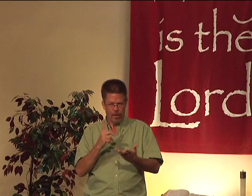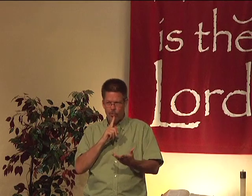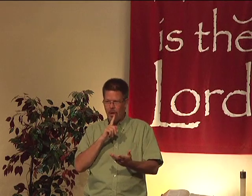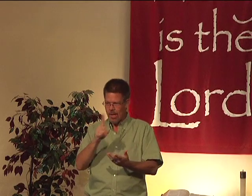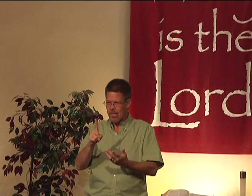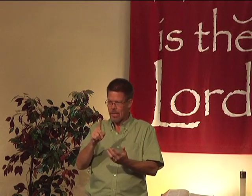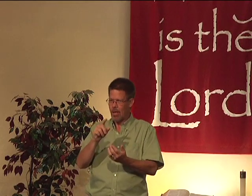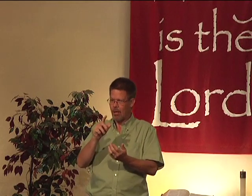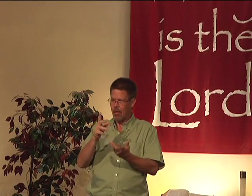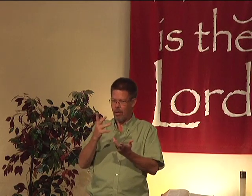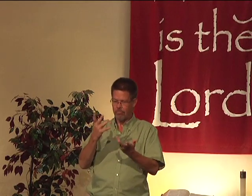say it's okay.